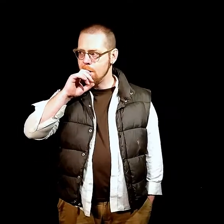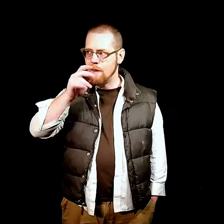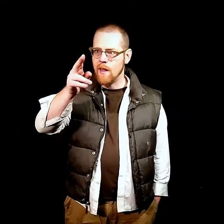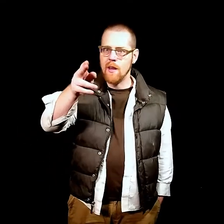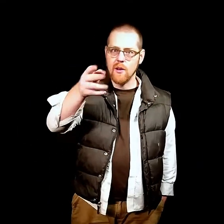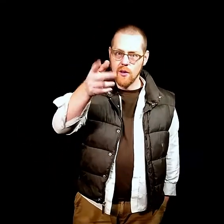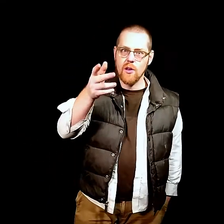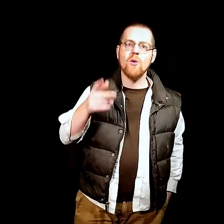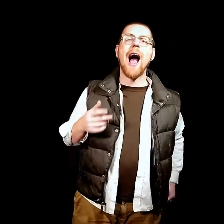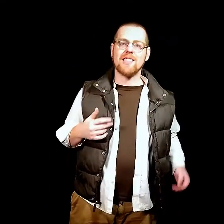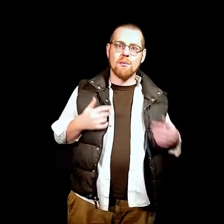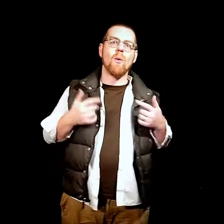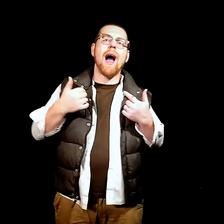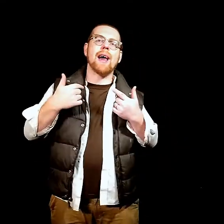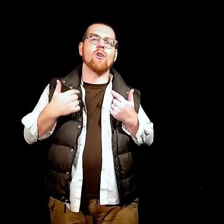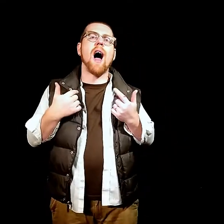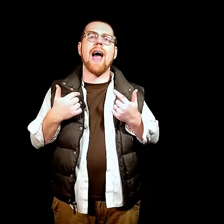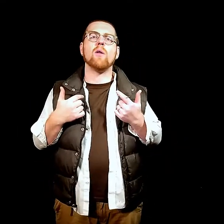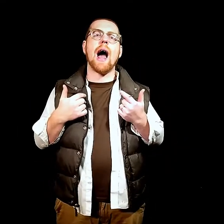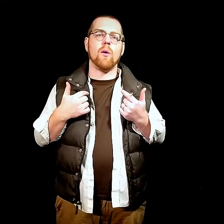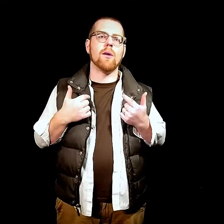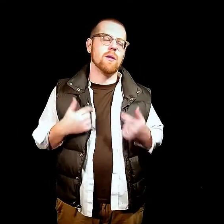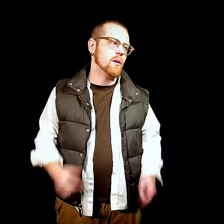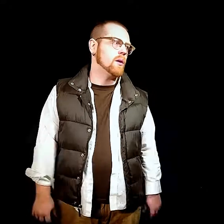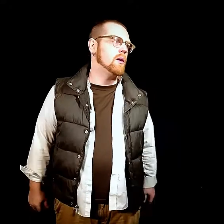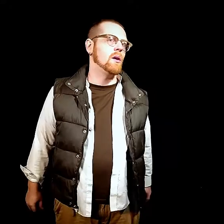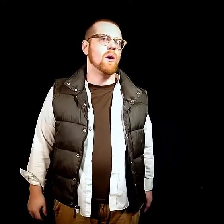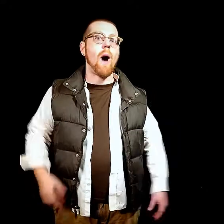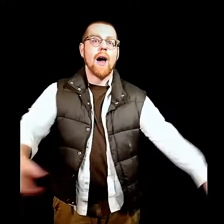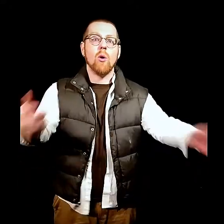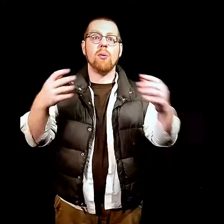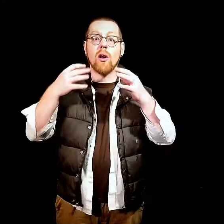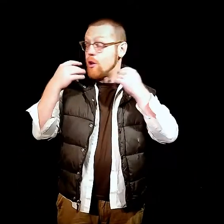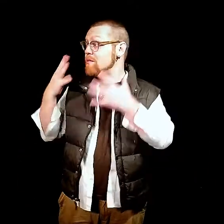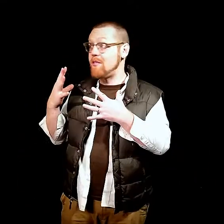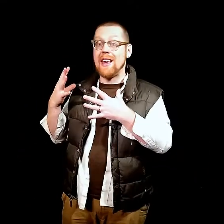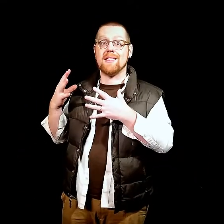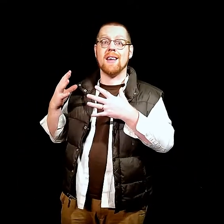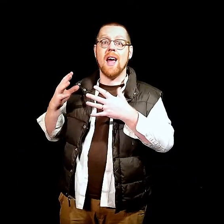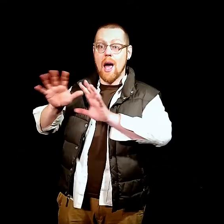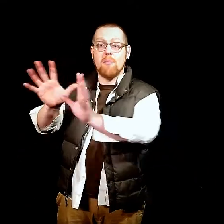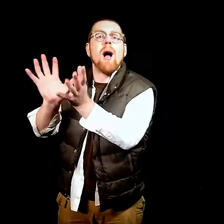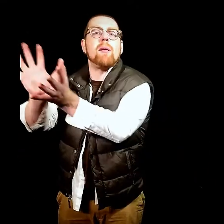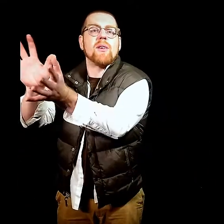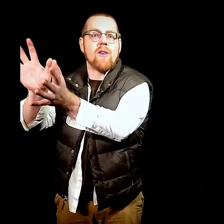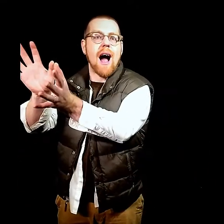Micah, you ask me why I cry out loud, why I don't put on a good face and prop up the crowd.